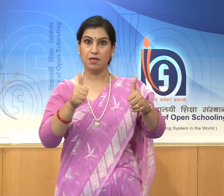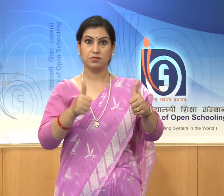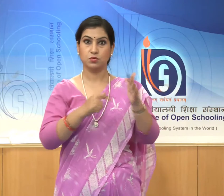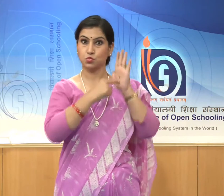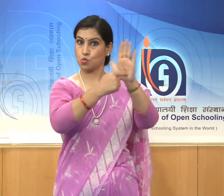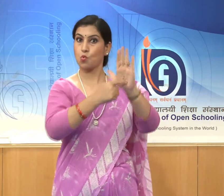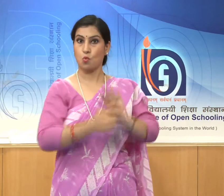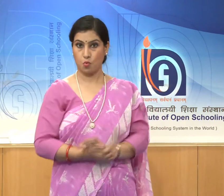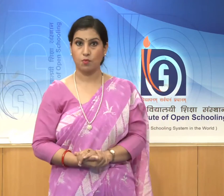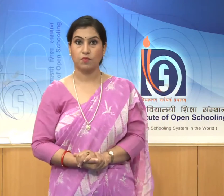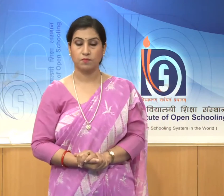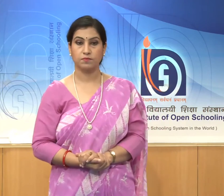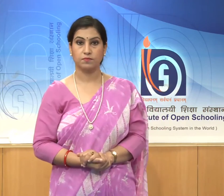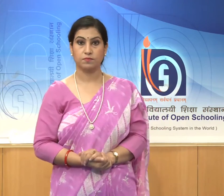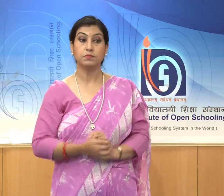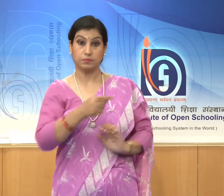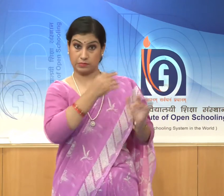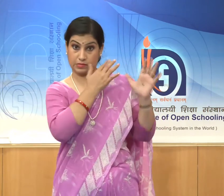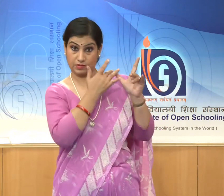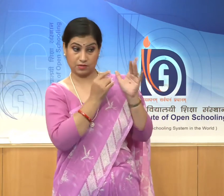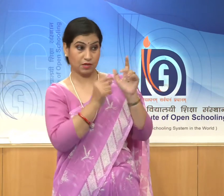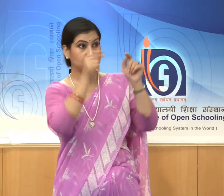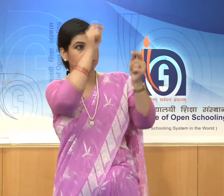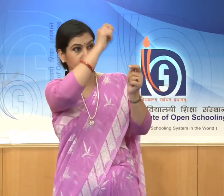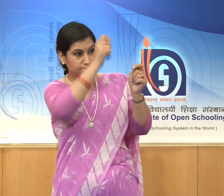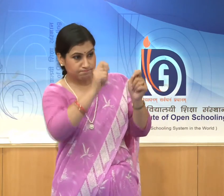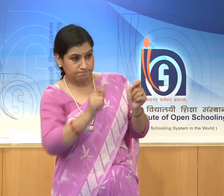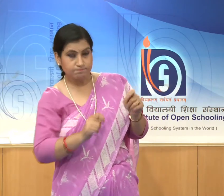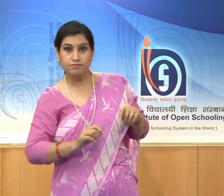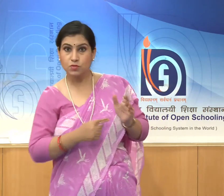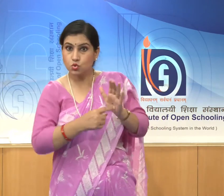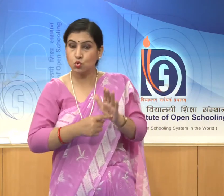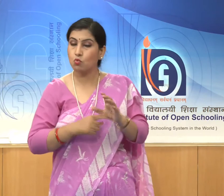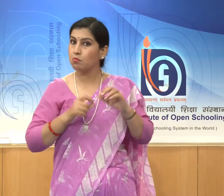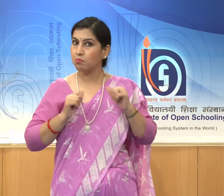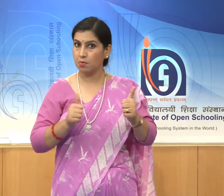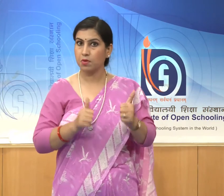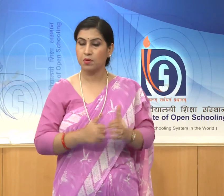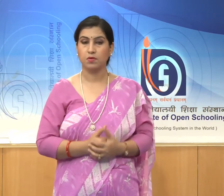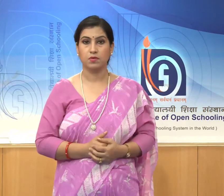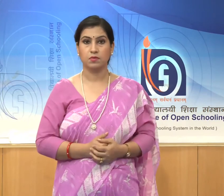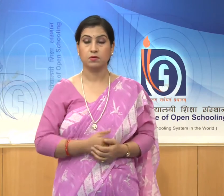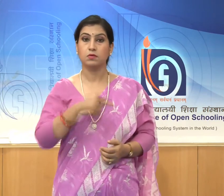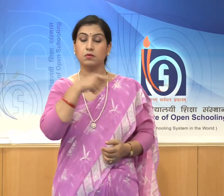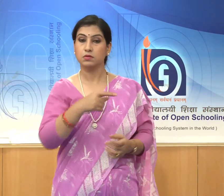Though Krishna has been shown in a heroic form,